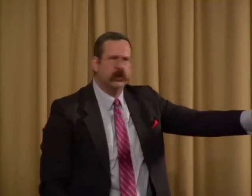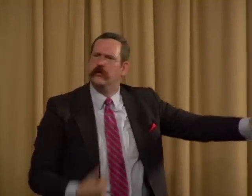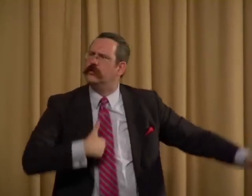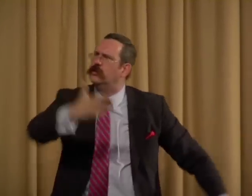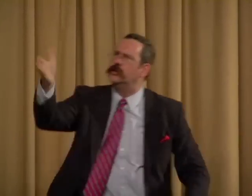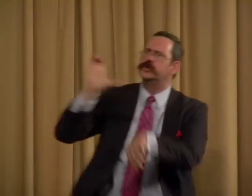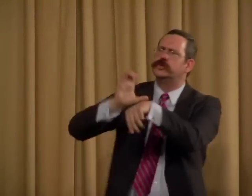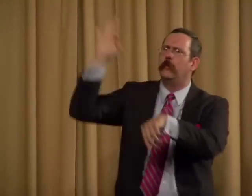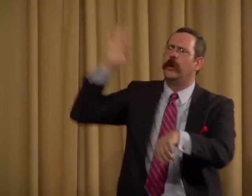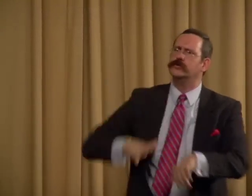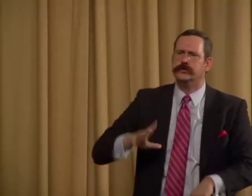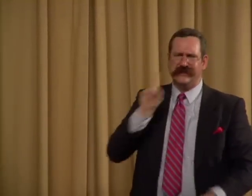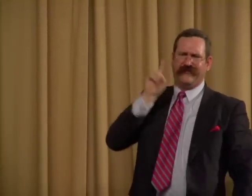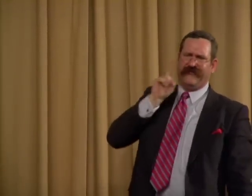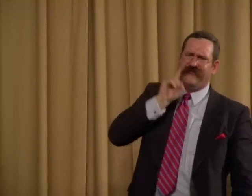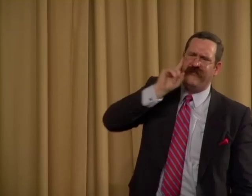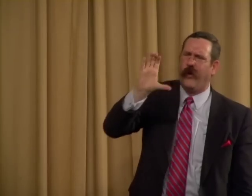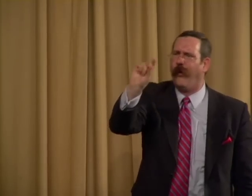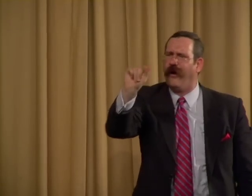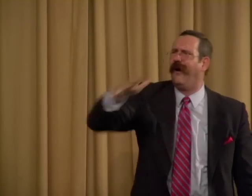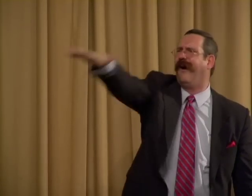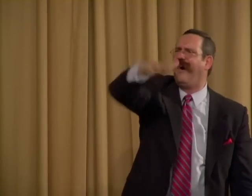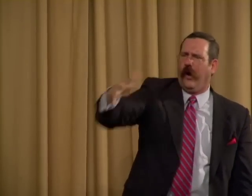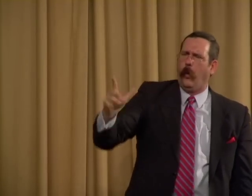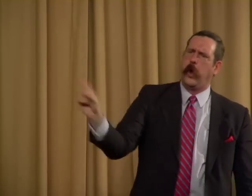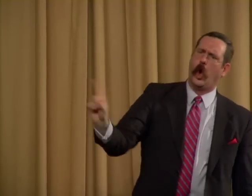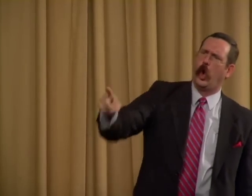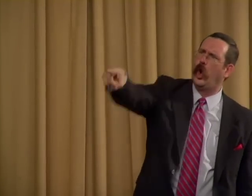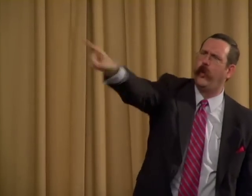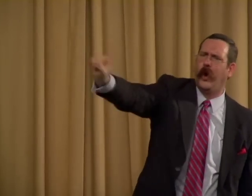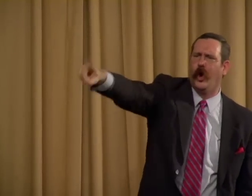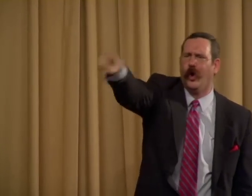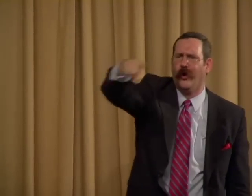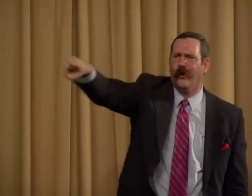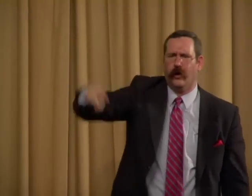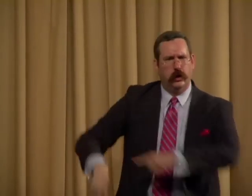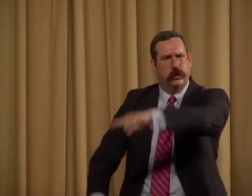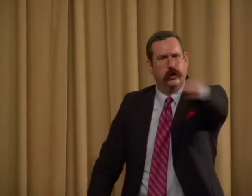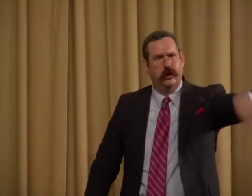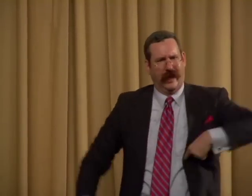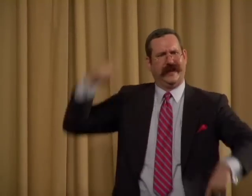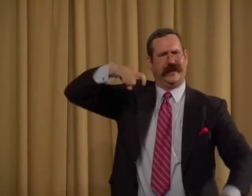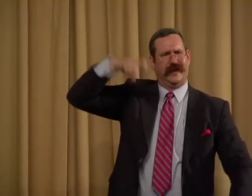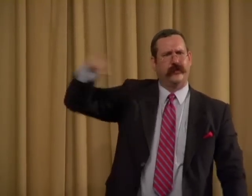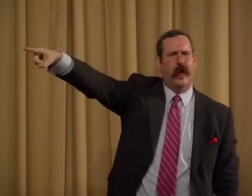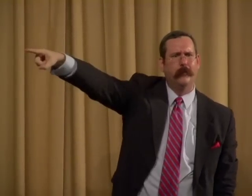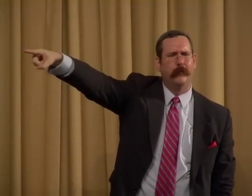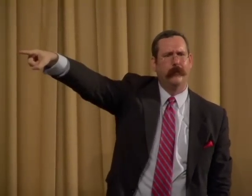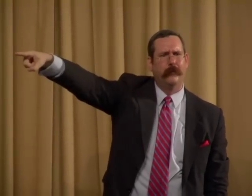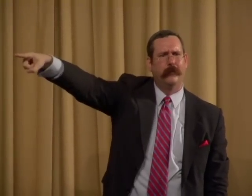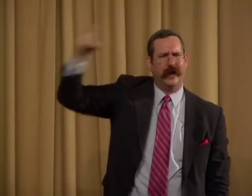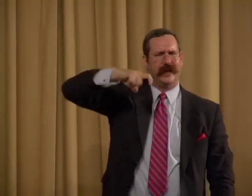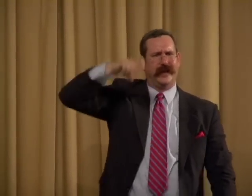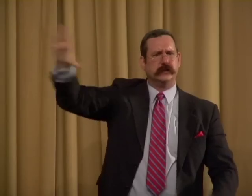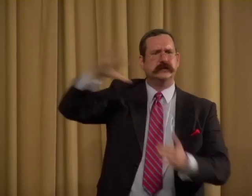of the black community. Deaf pastors, Coda pastors, where are you? We need them.